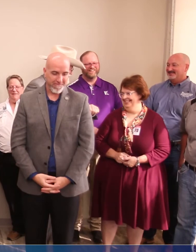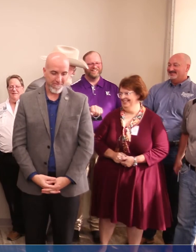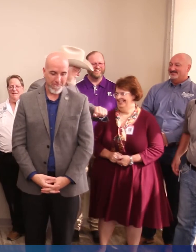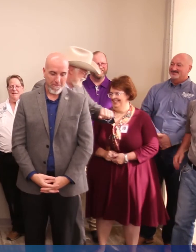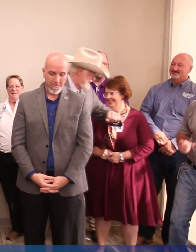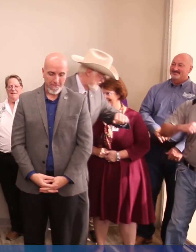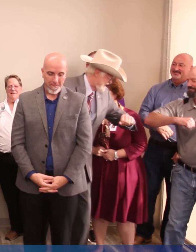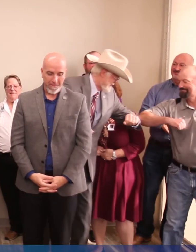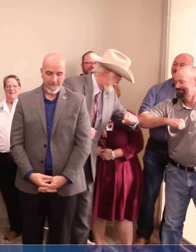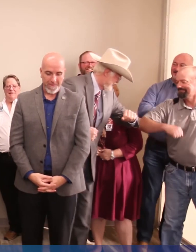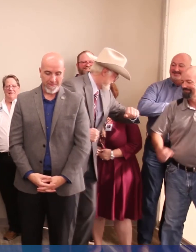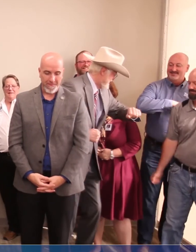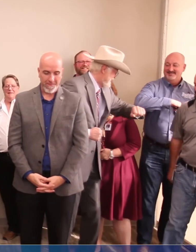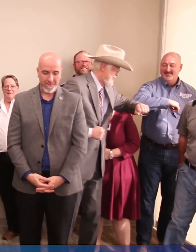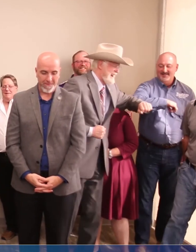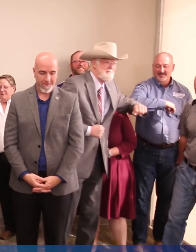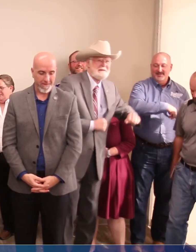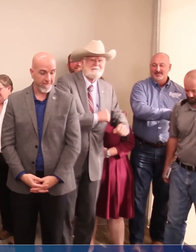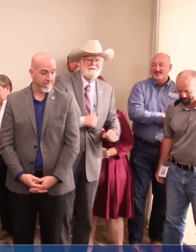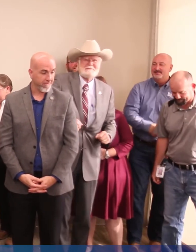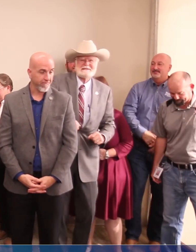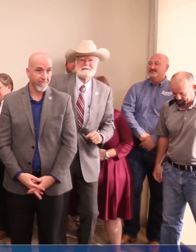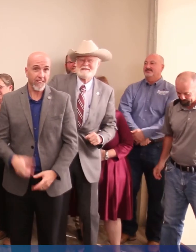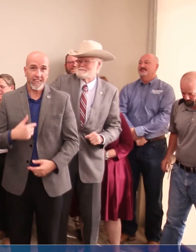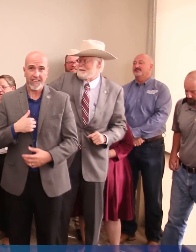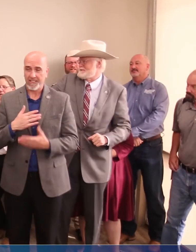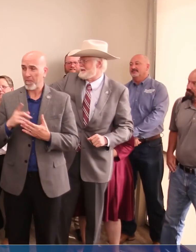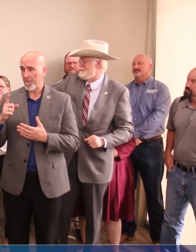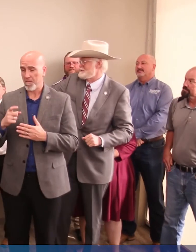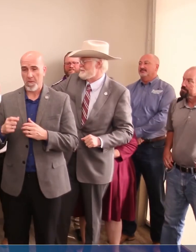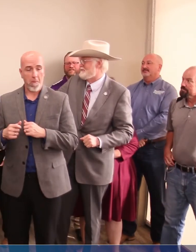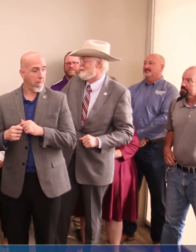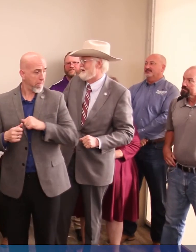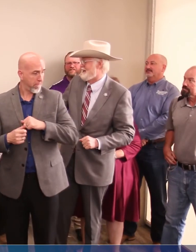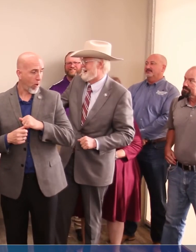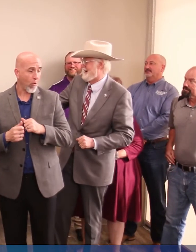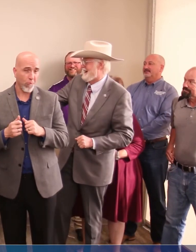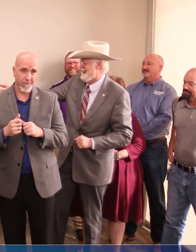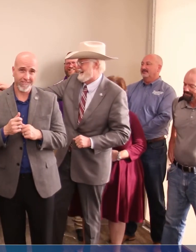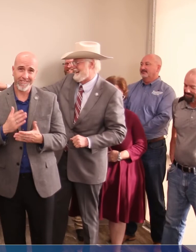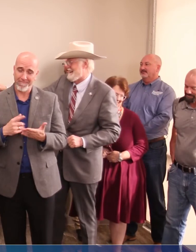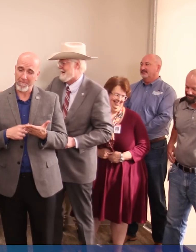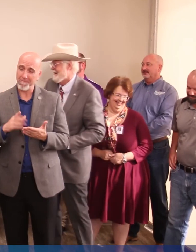elbow time here. I've been poked by some of these people's elbows before.